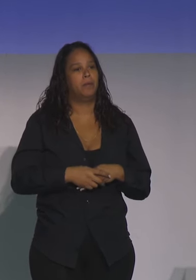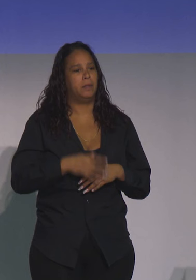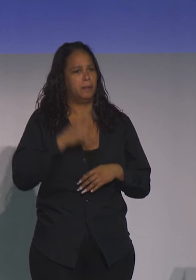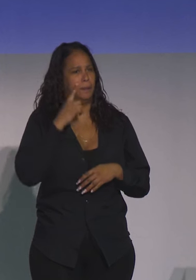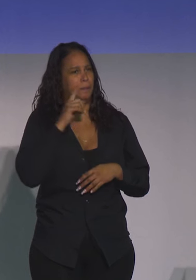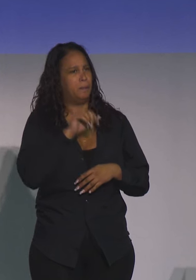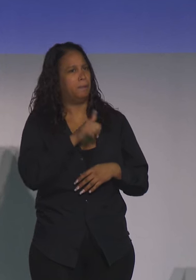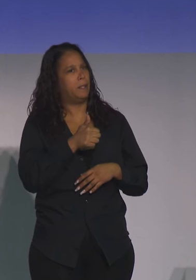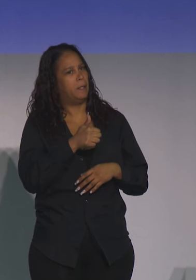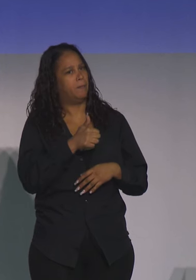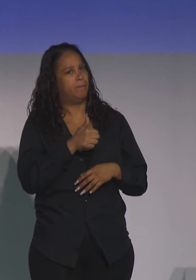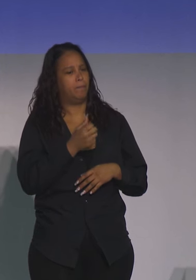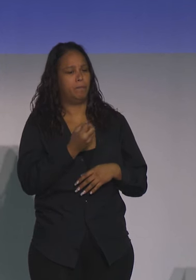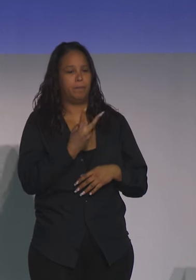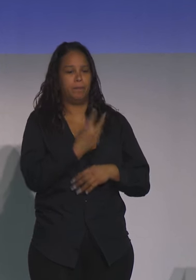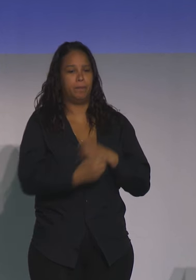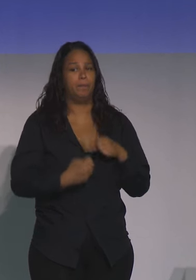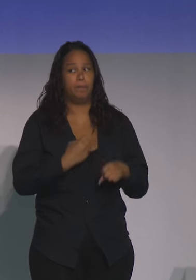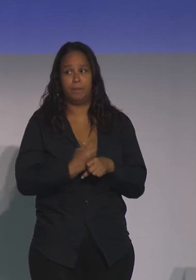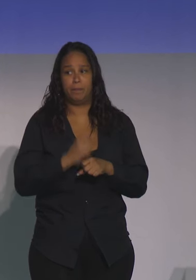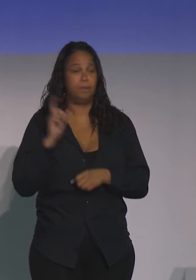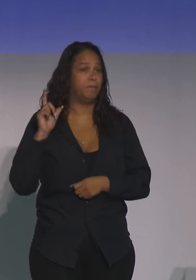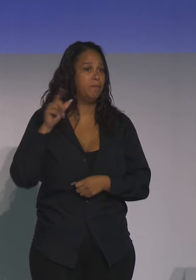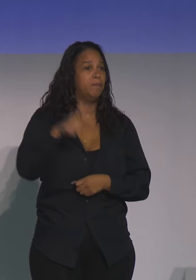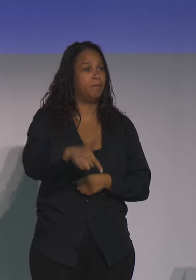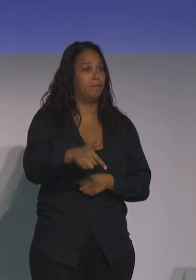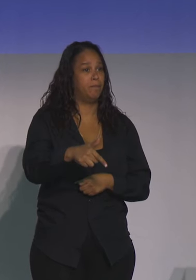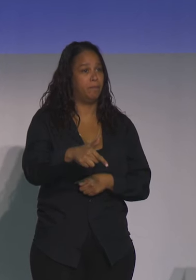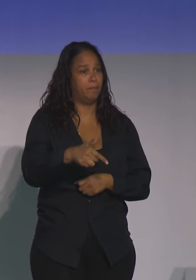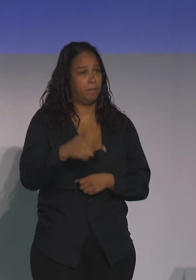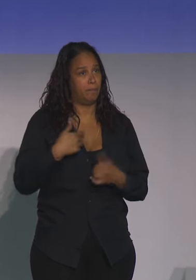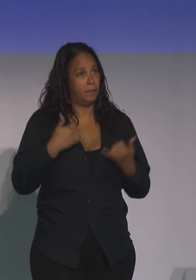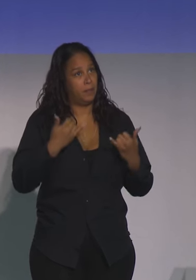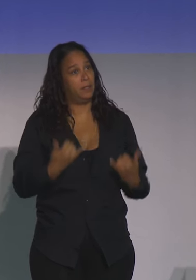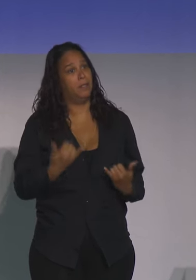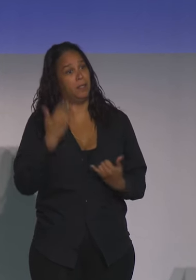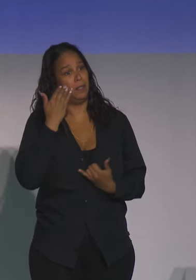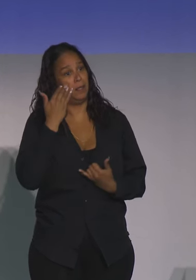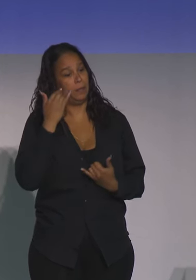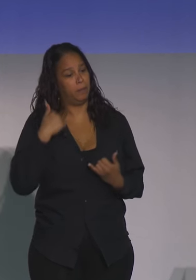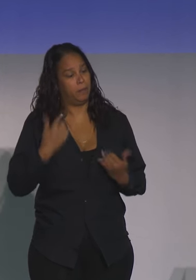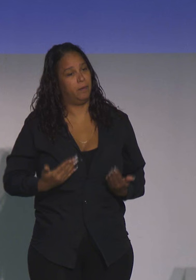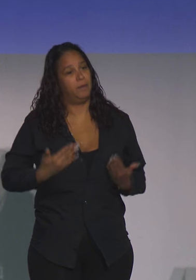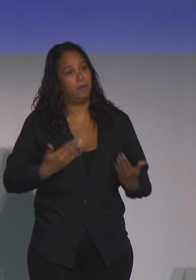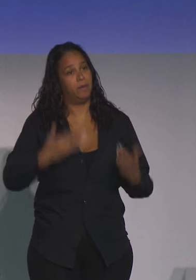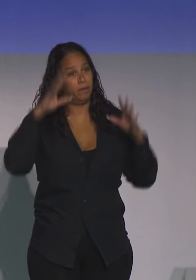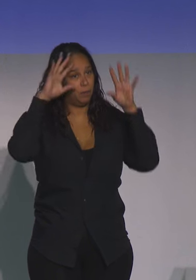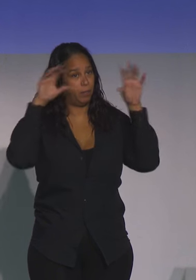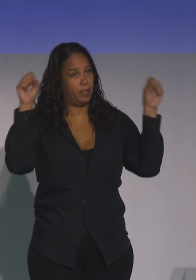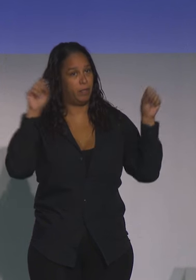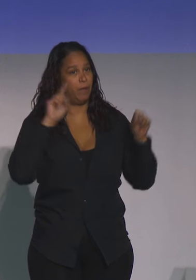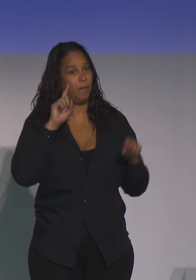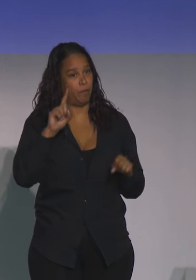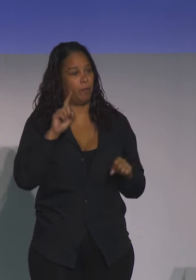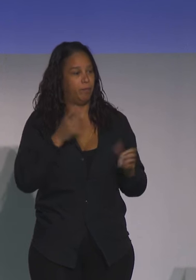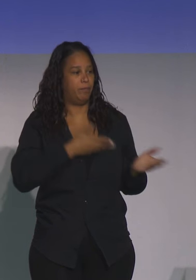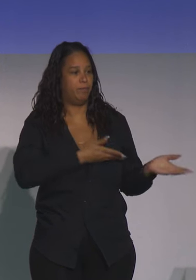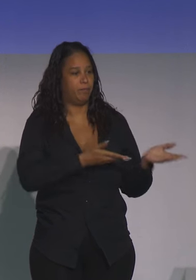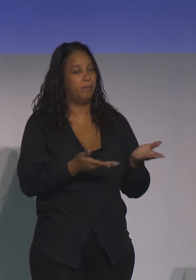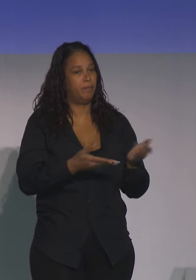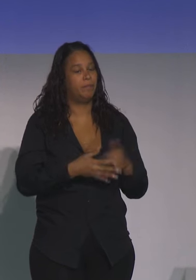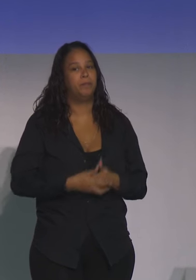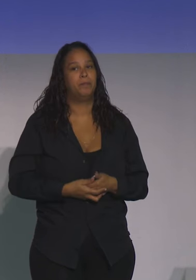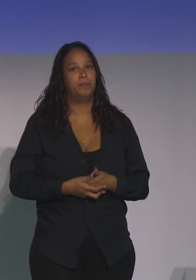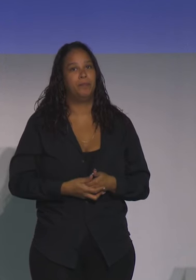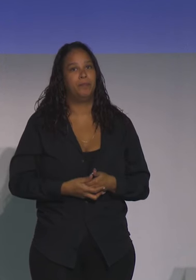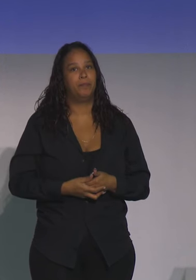10 years or 12 years later, that I would have the honor of serving as president of the American College of Physicians. And so I always